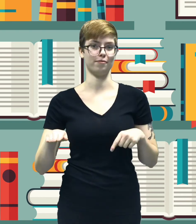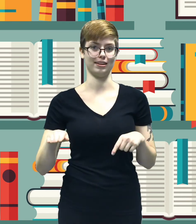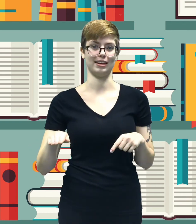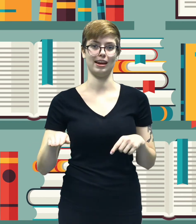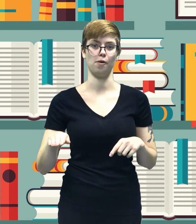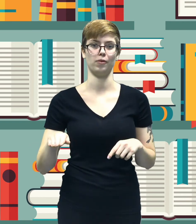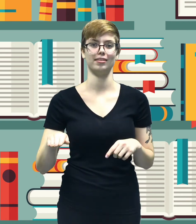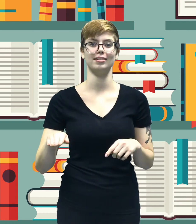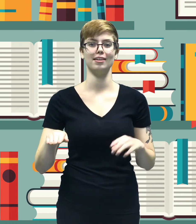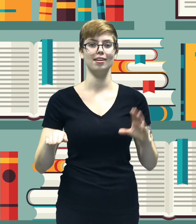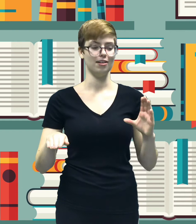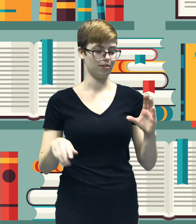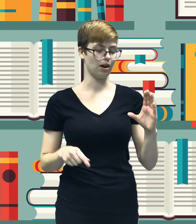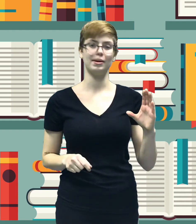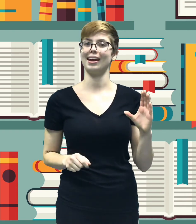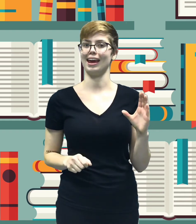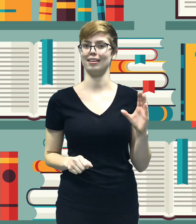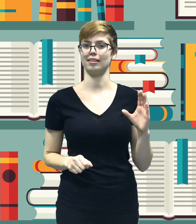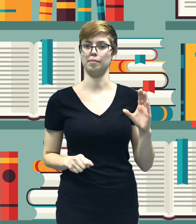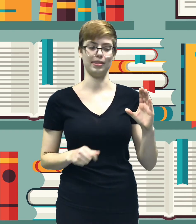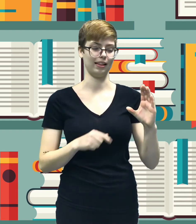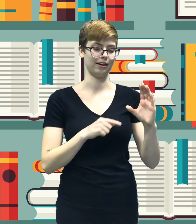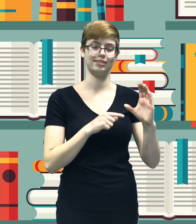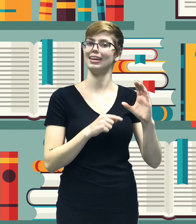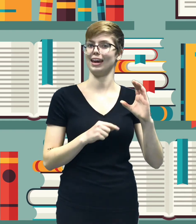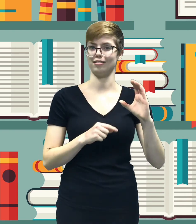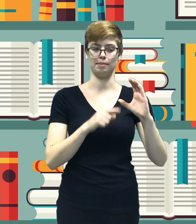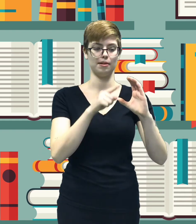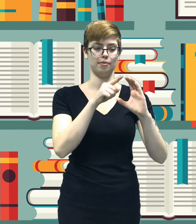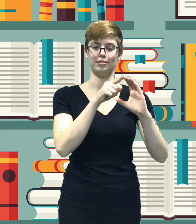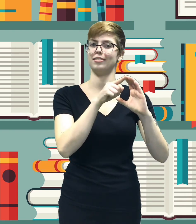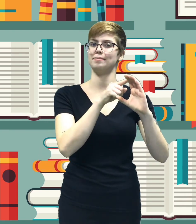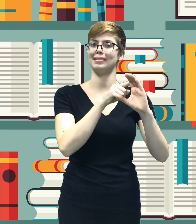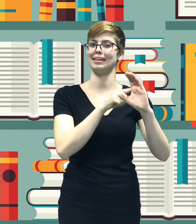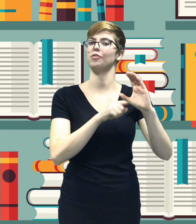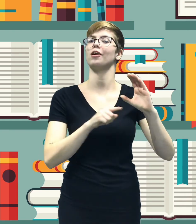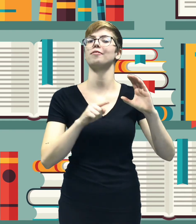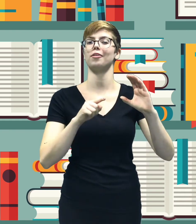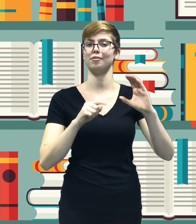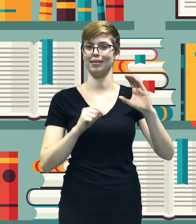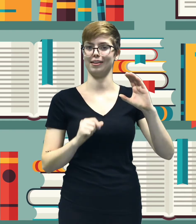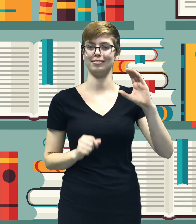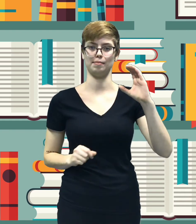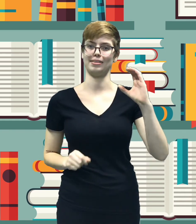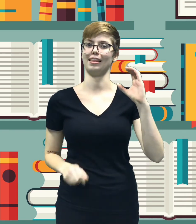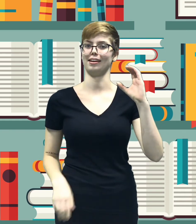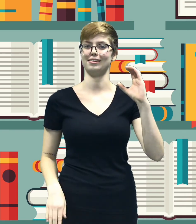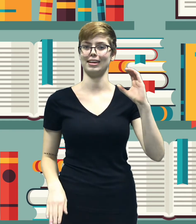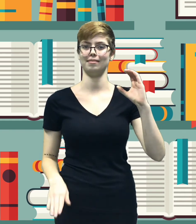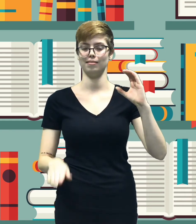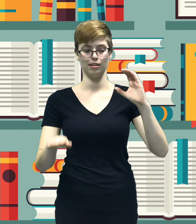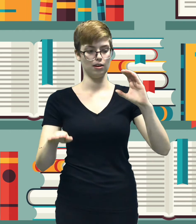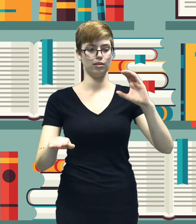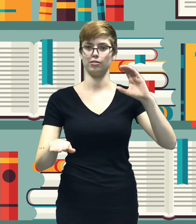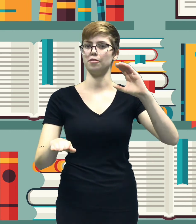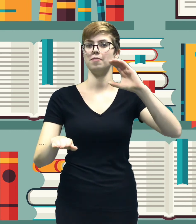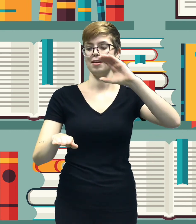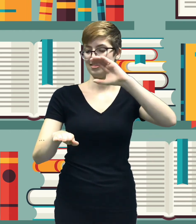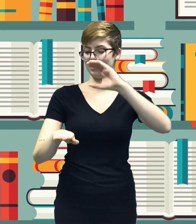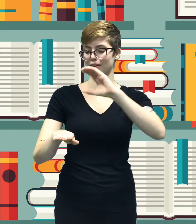facing downwards. Your dominant hand is going to be in the letter C handshake, which just means that you curve all your fingers to make the letter C. So then you're